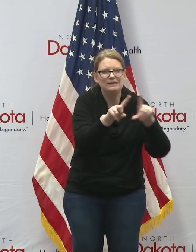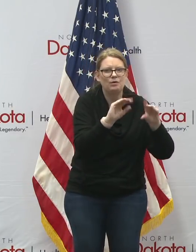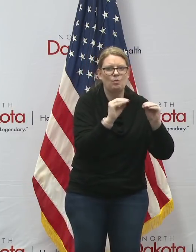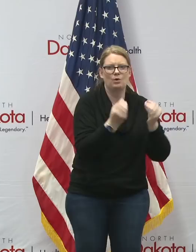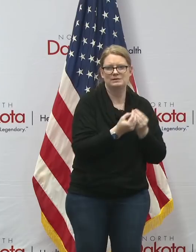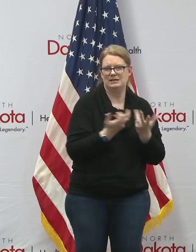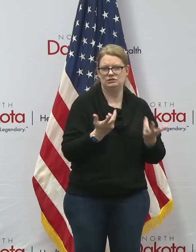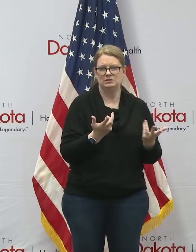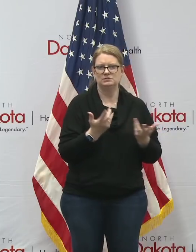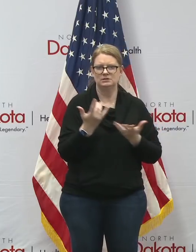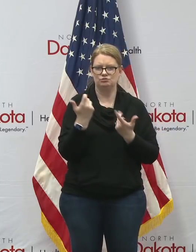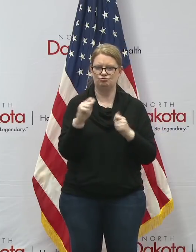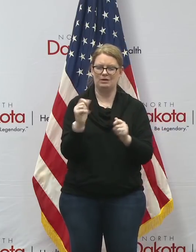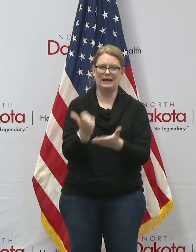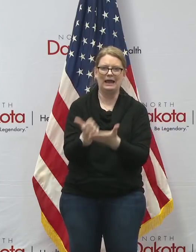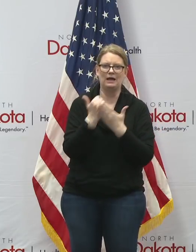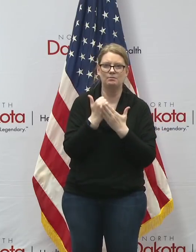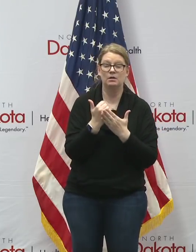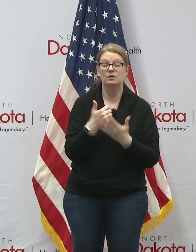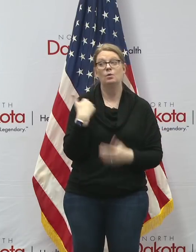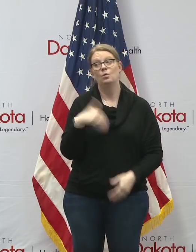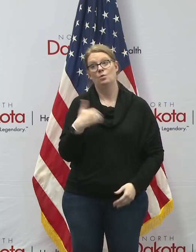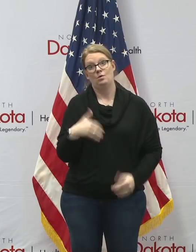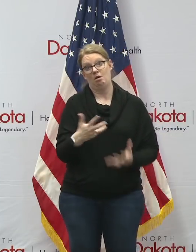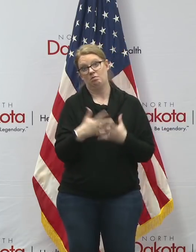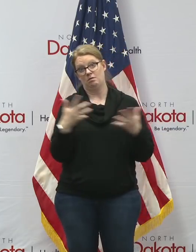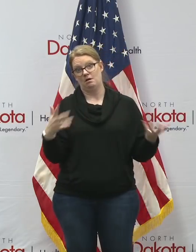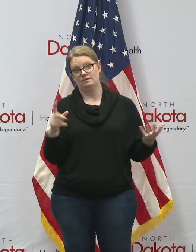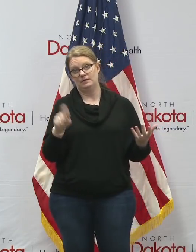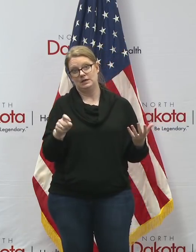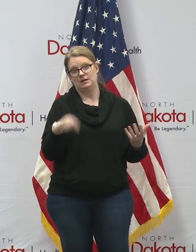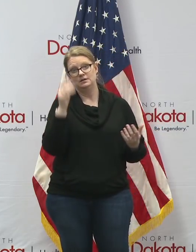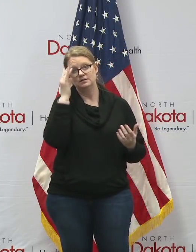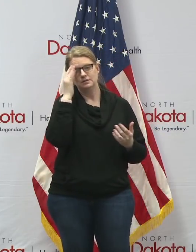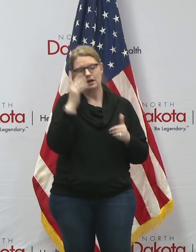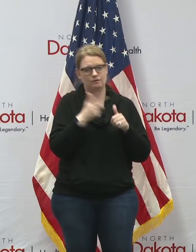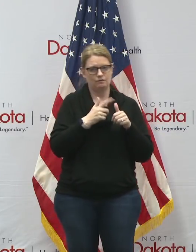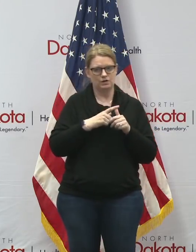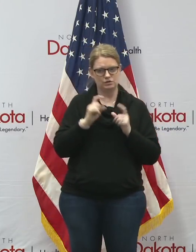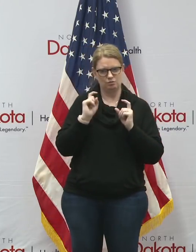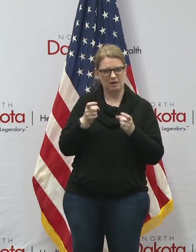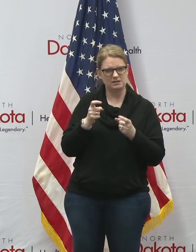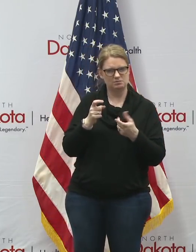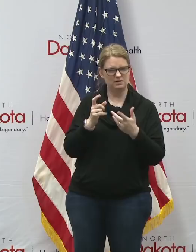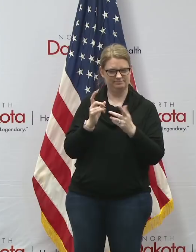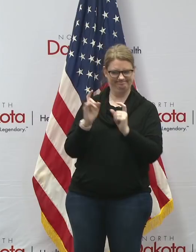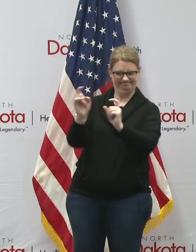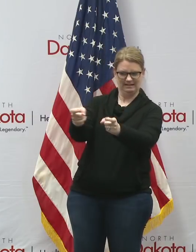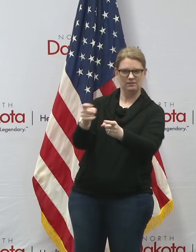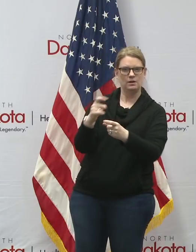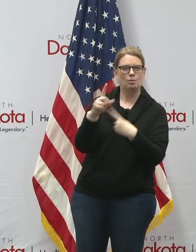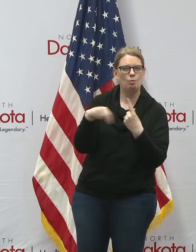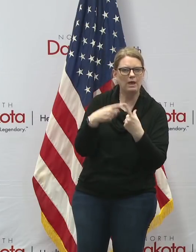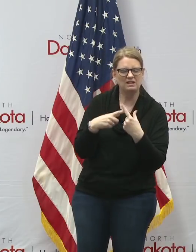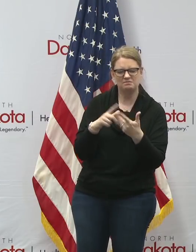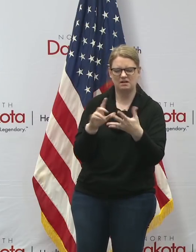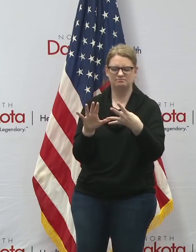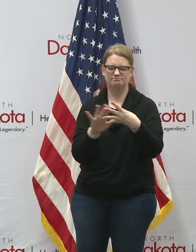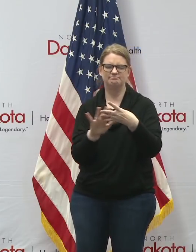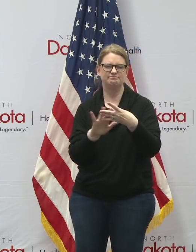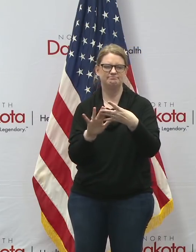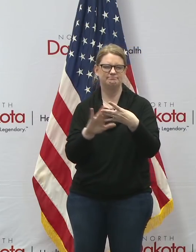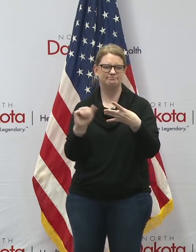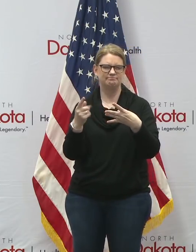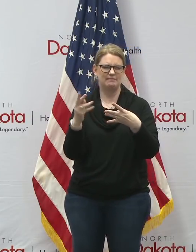are helping in this event the need is great we will make our first grants from the fund by mid-april some of the our